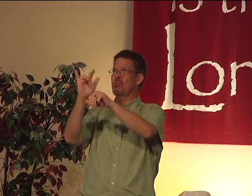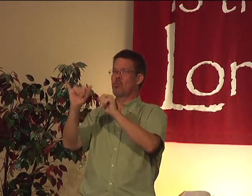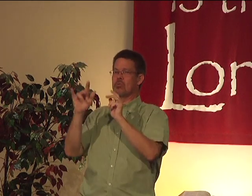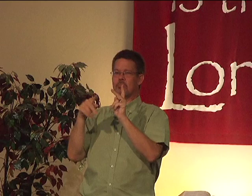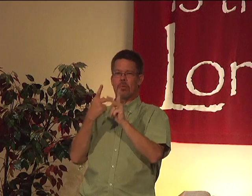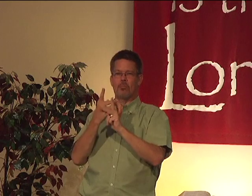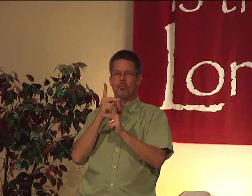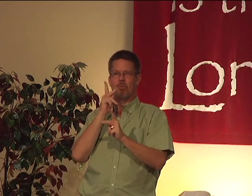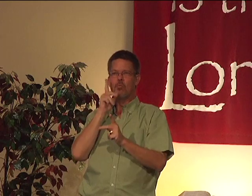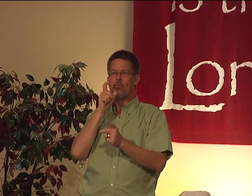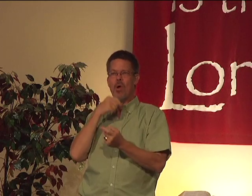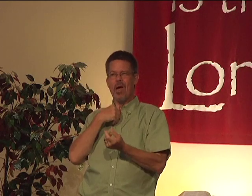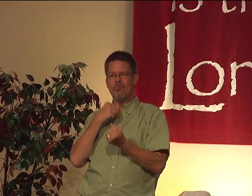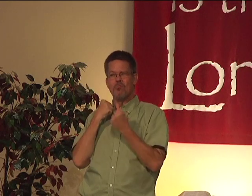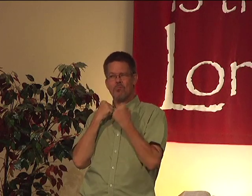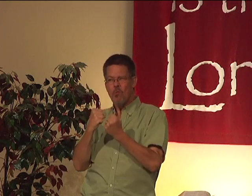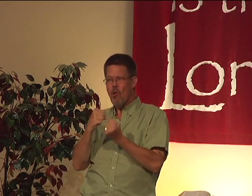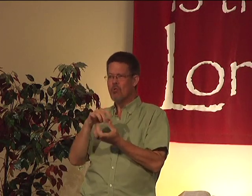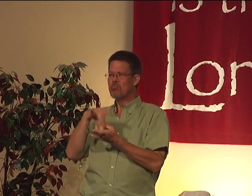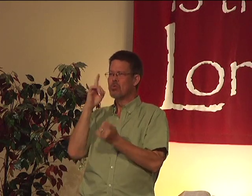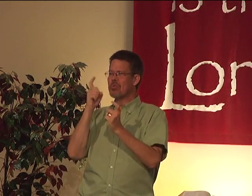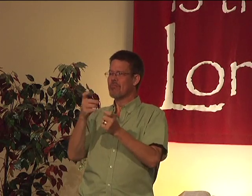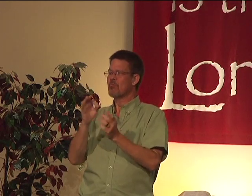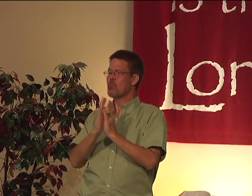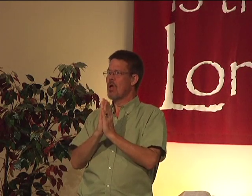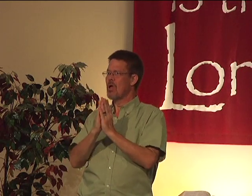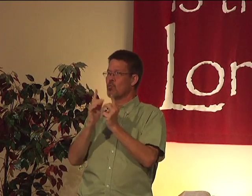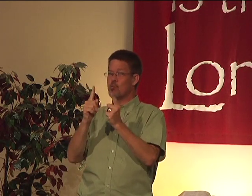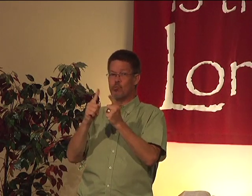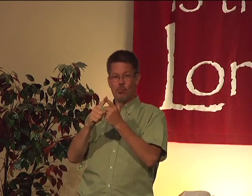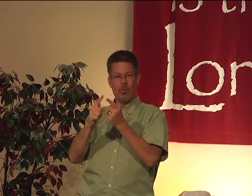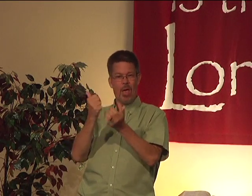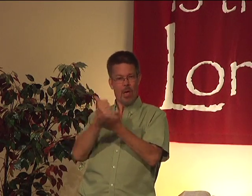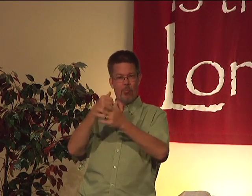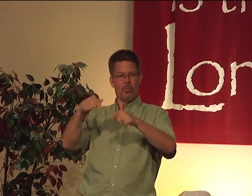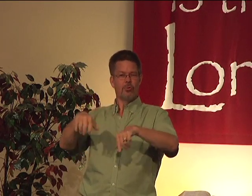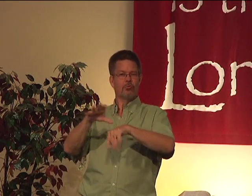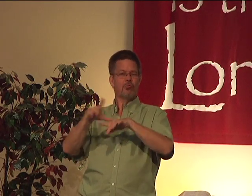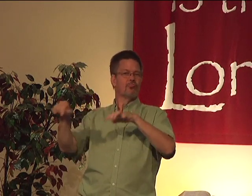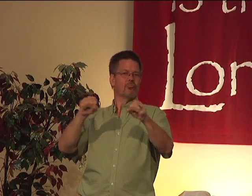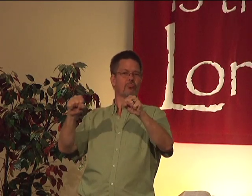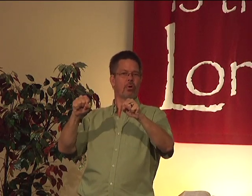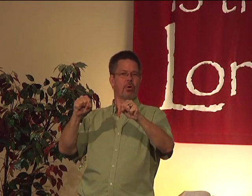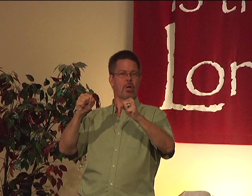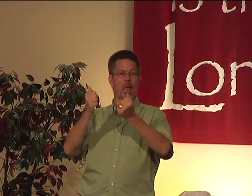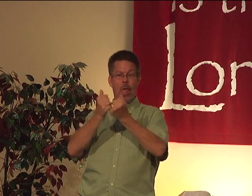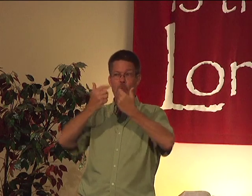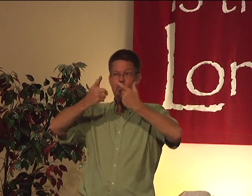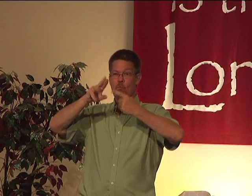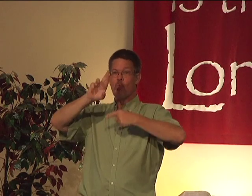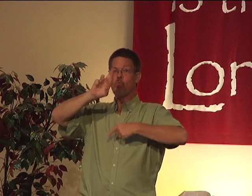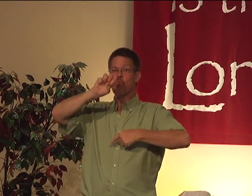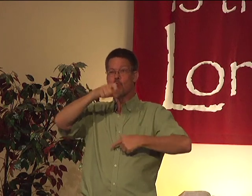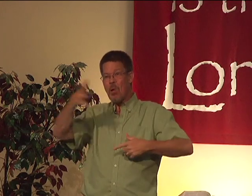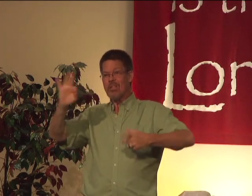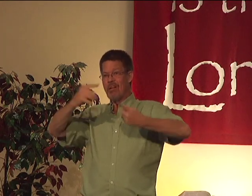God will touch each person here who has this strong spiritual gift. Help this church to shake things up,